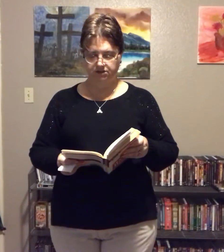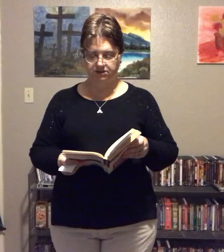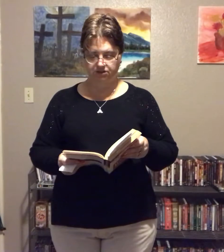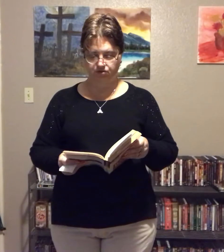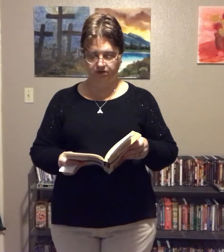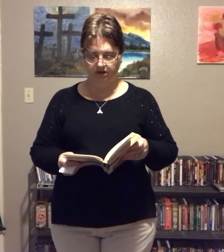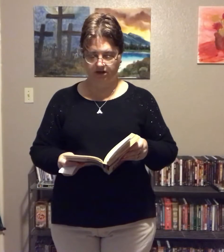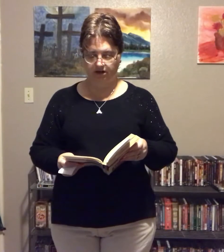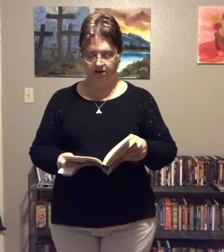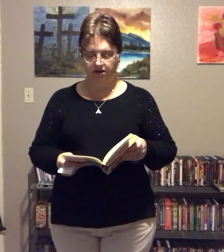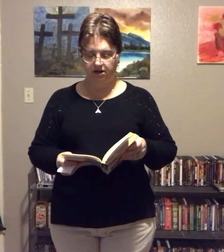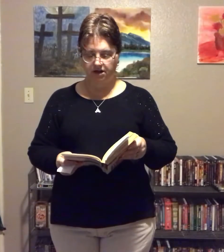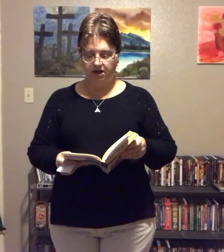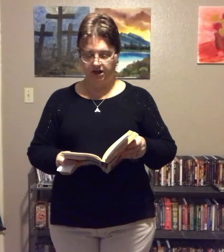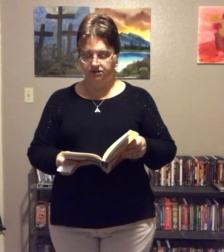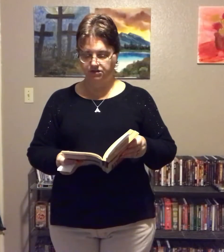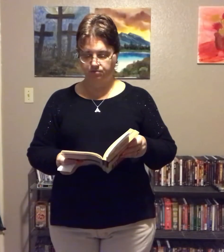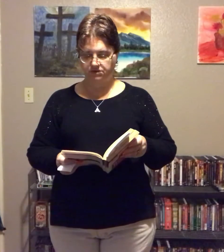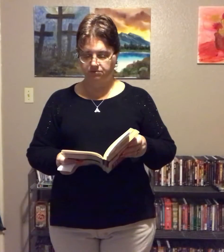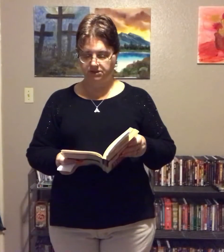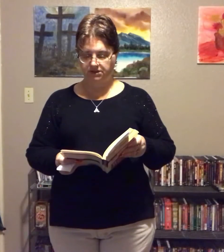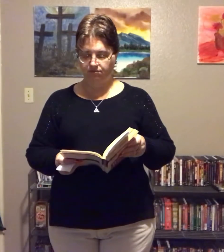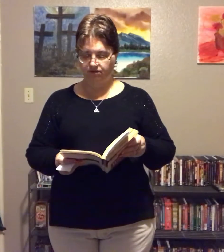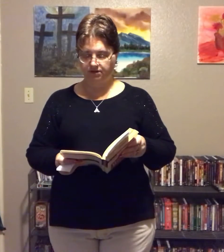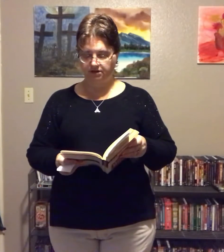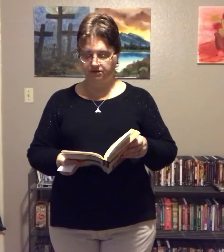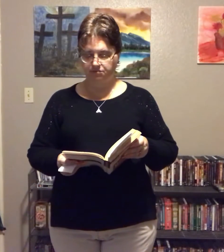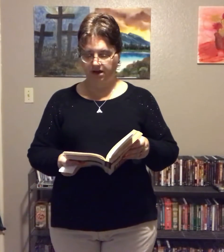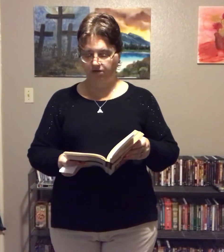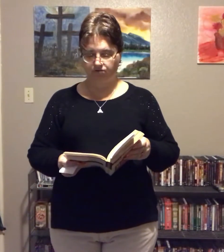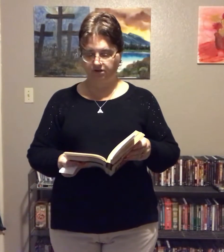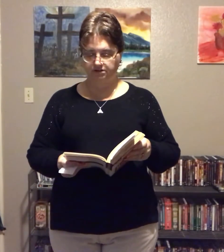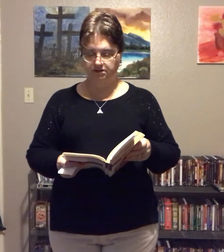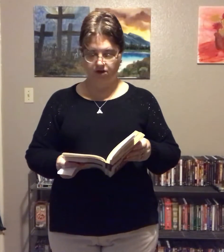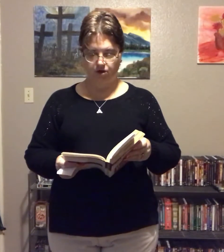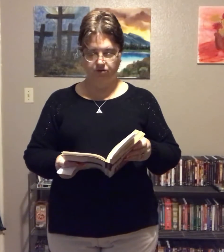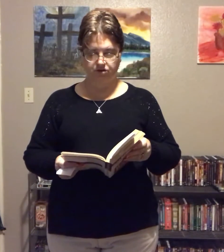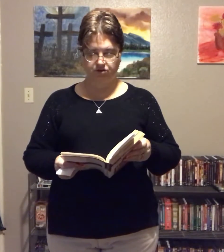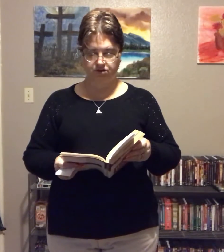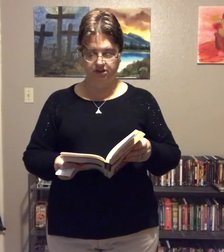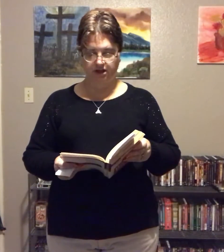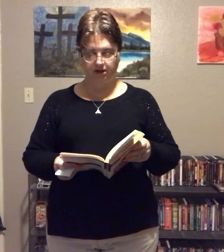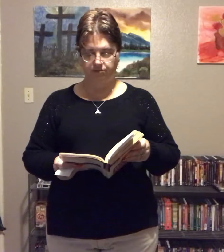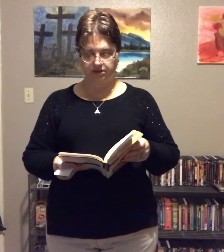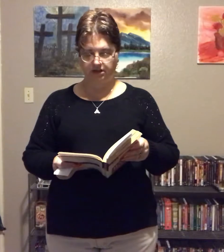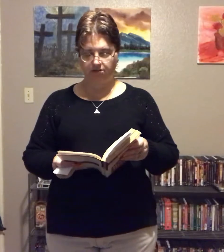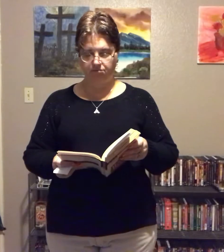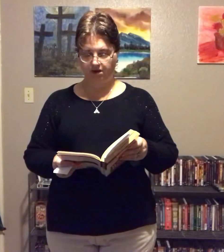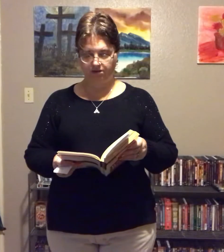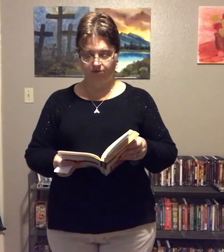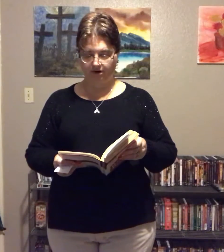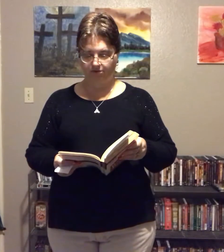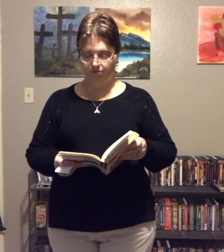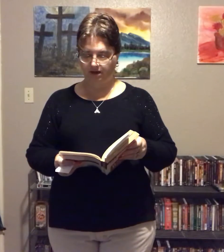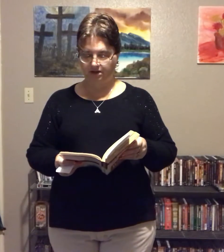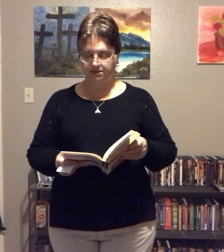me to enjoy eating. He just wants me to eat within his boundaries, which are set up to keep me at the right rate.